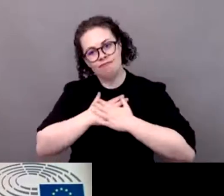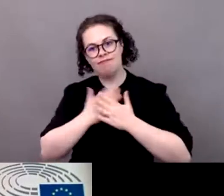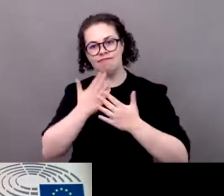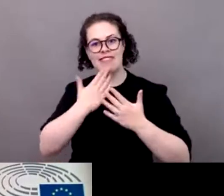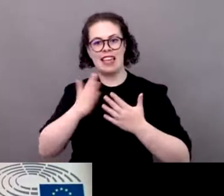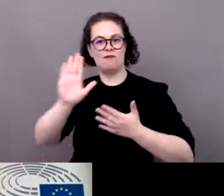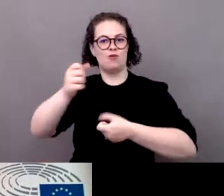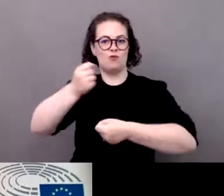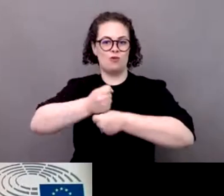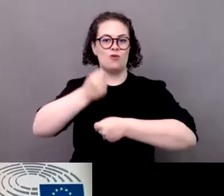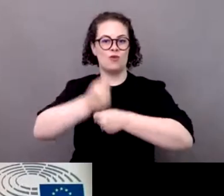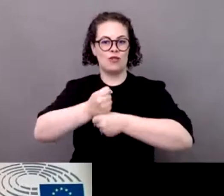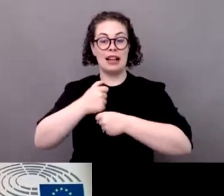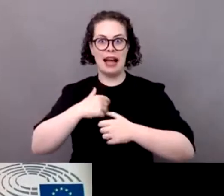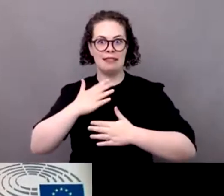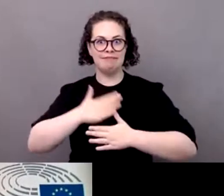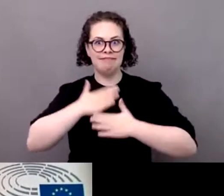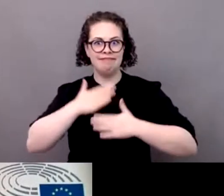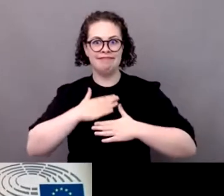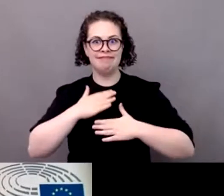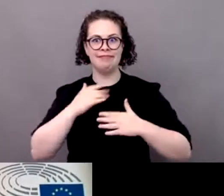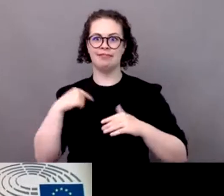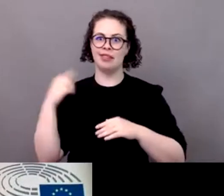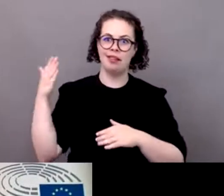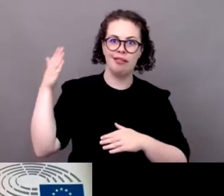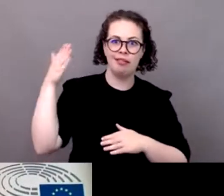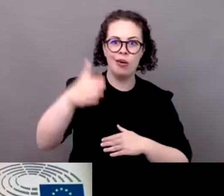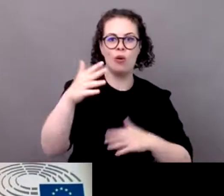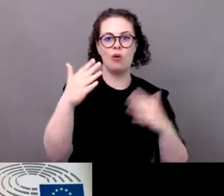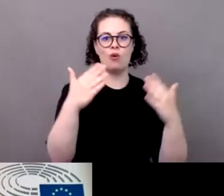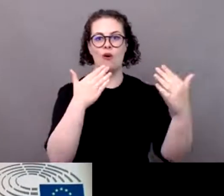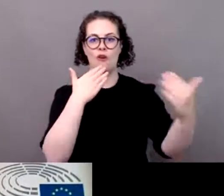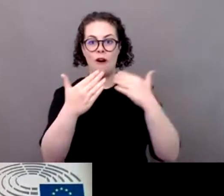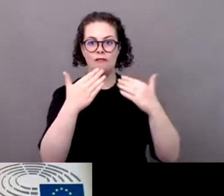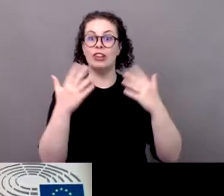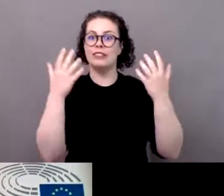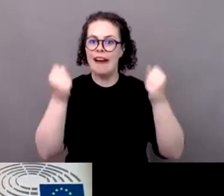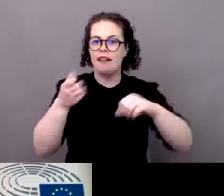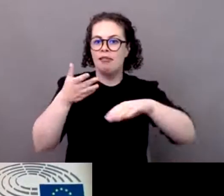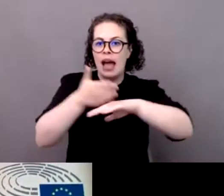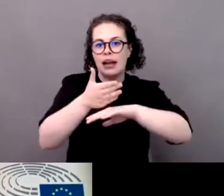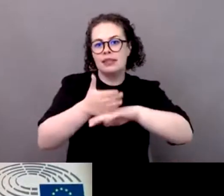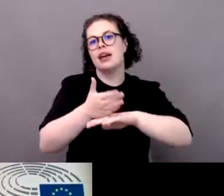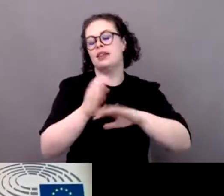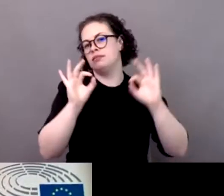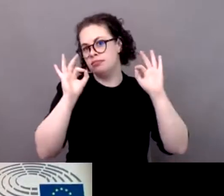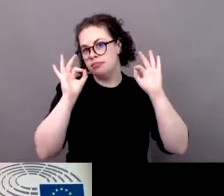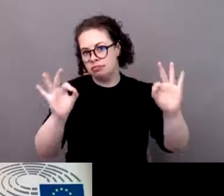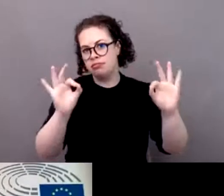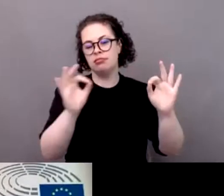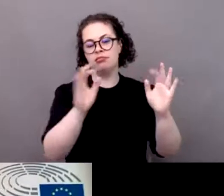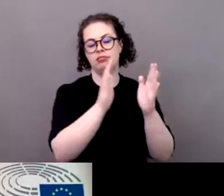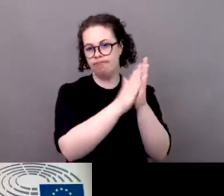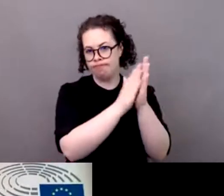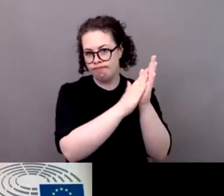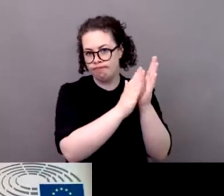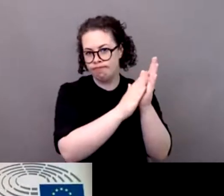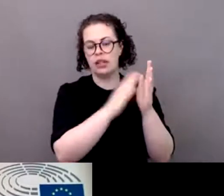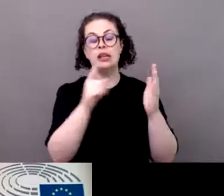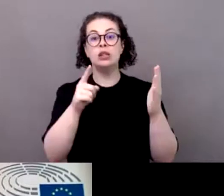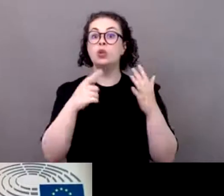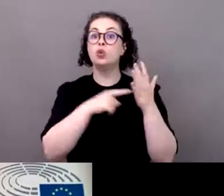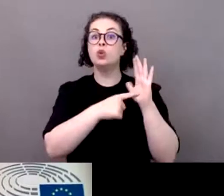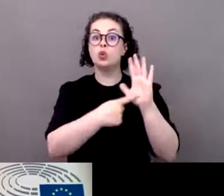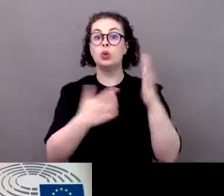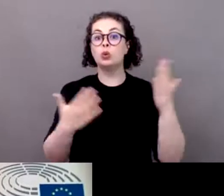so glad when i have this opportunity to attend conferences that are about accessibility and this shows uh the alignment that you are